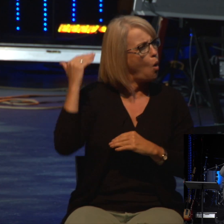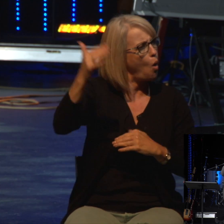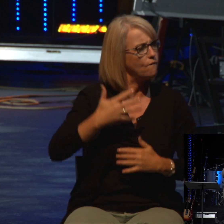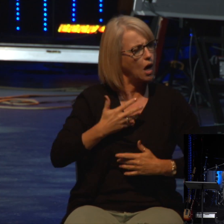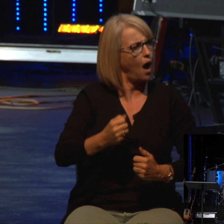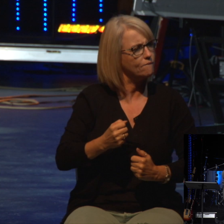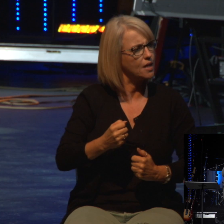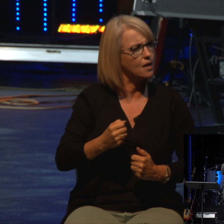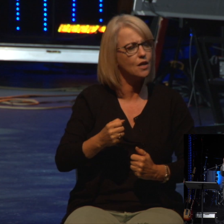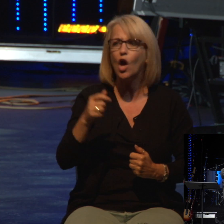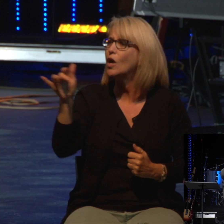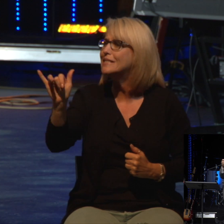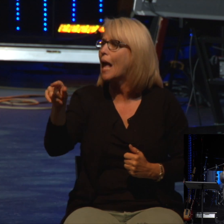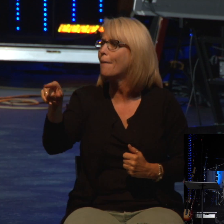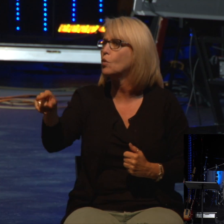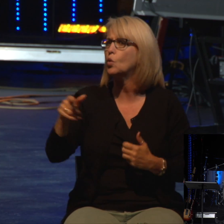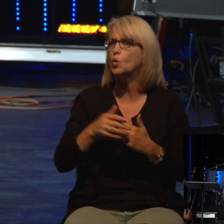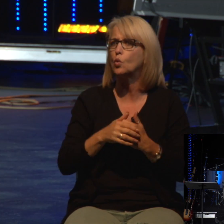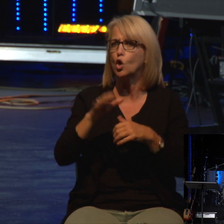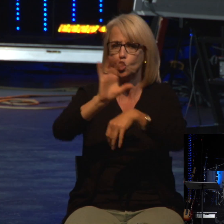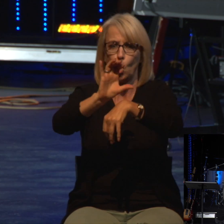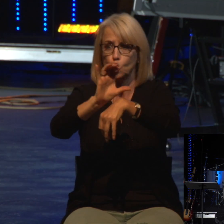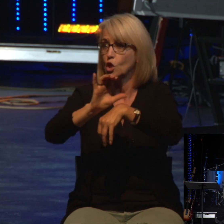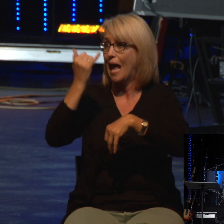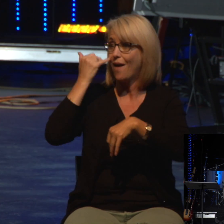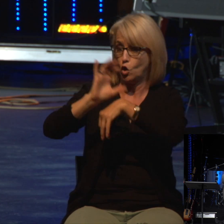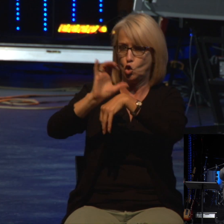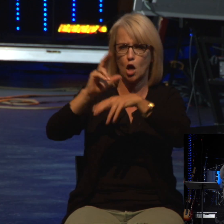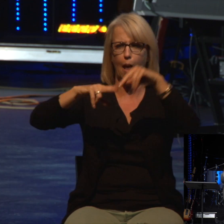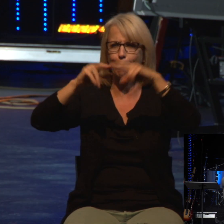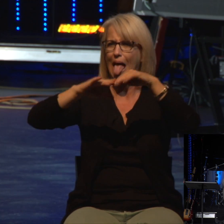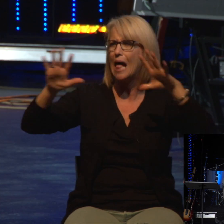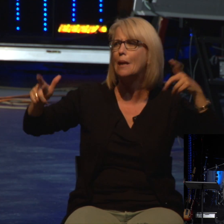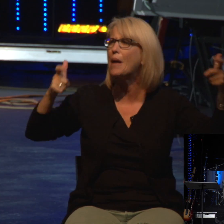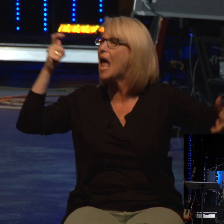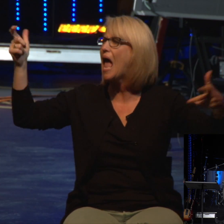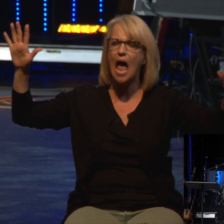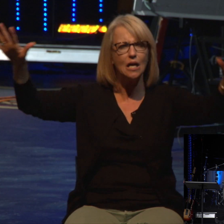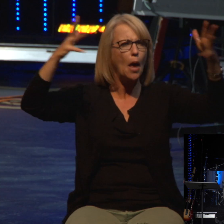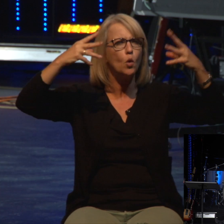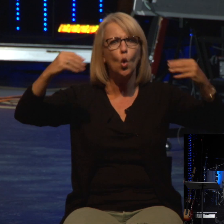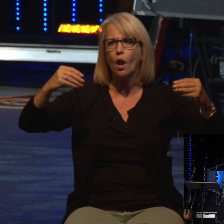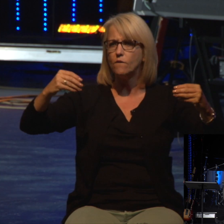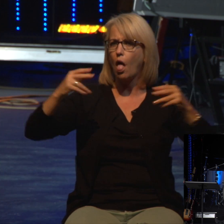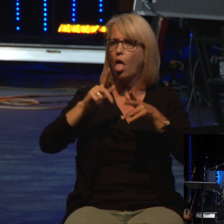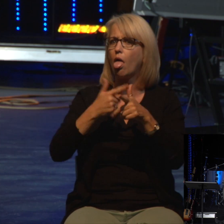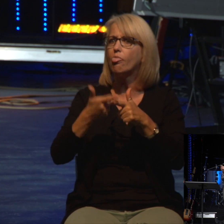anything major like a huge building program. There's always a letdown afterwards. And any